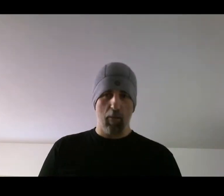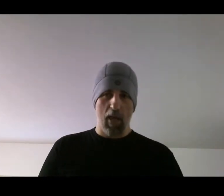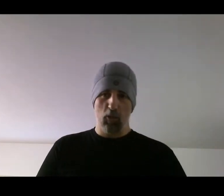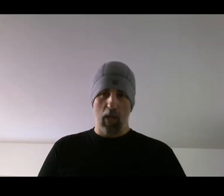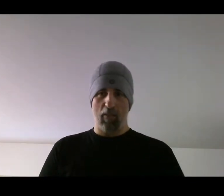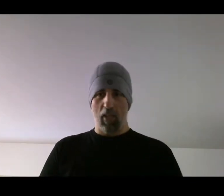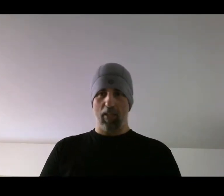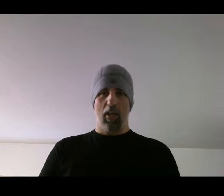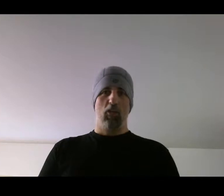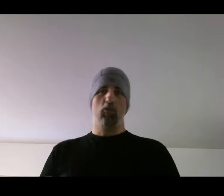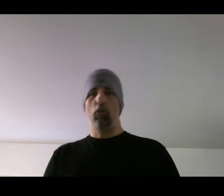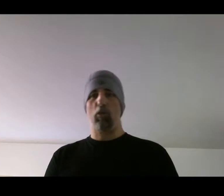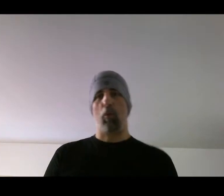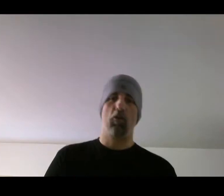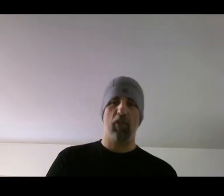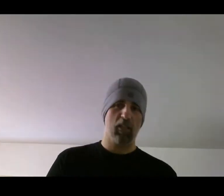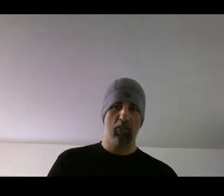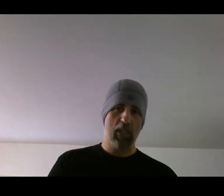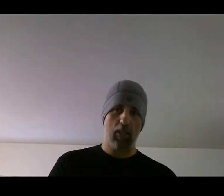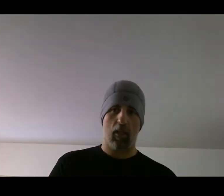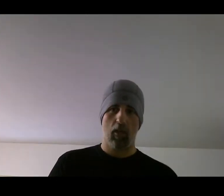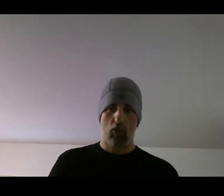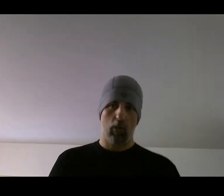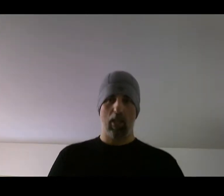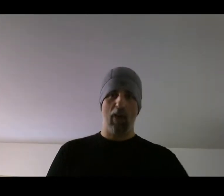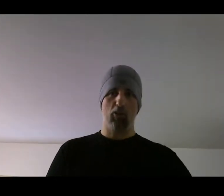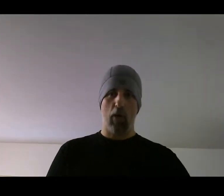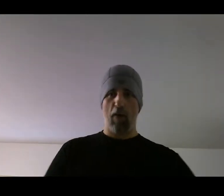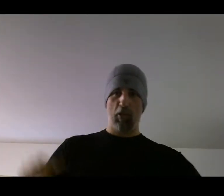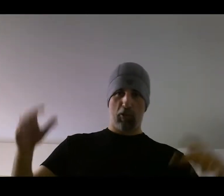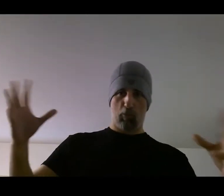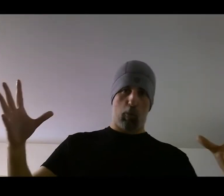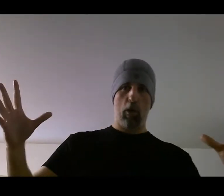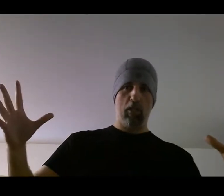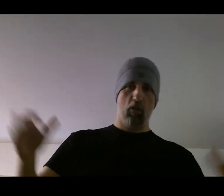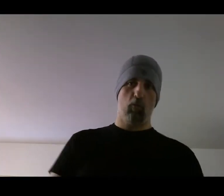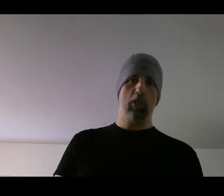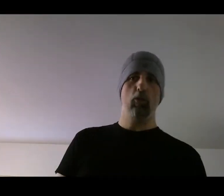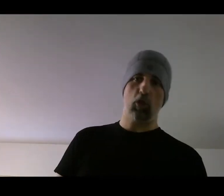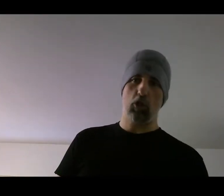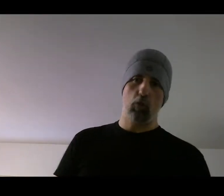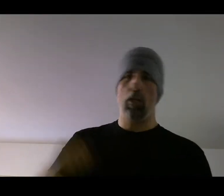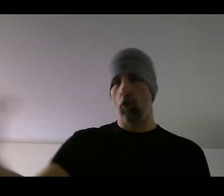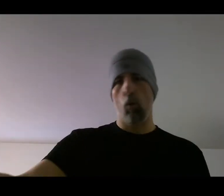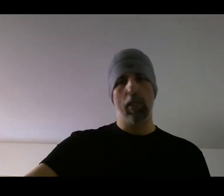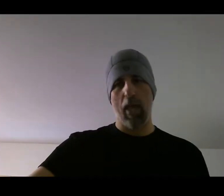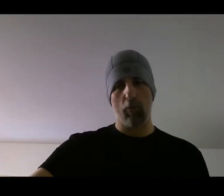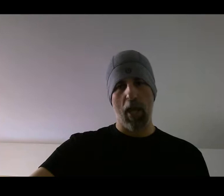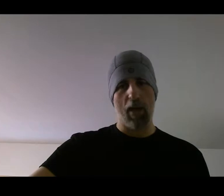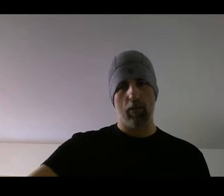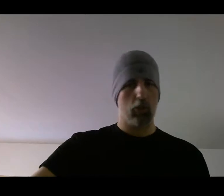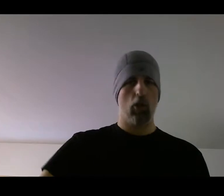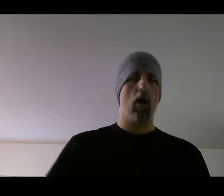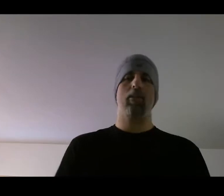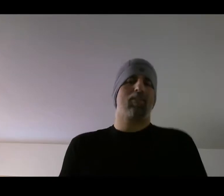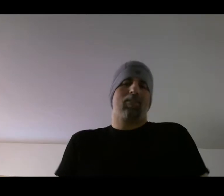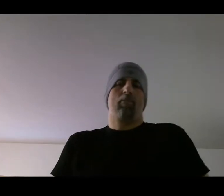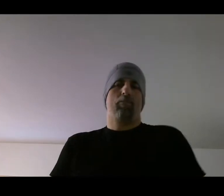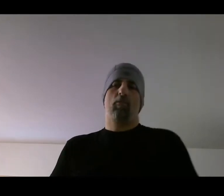and you get like you do this perfect deke. So it allows you to have like this point of when you can shoot and the goalie can't react to the shot. It's it's